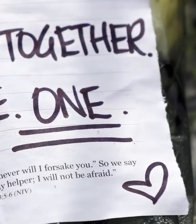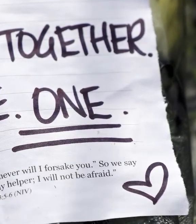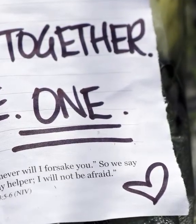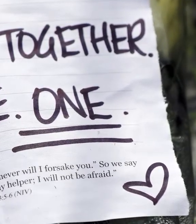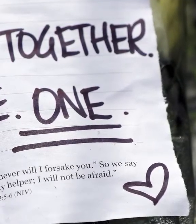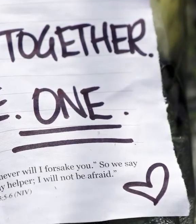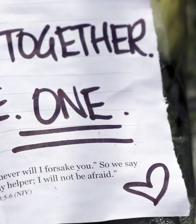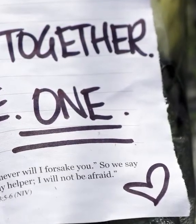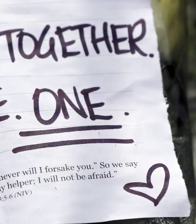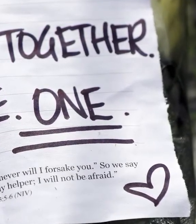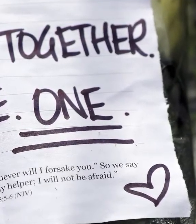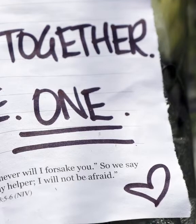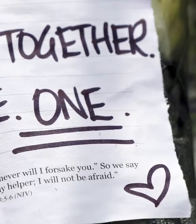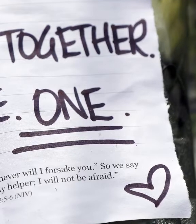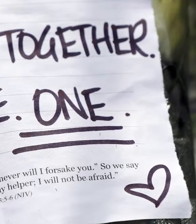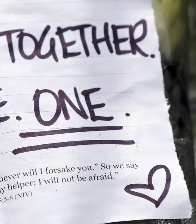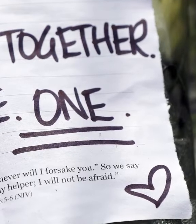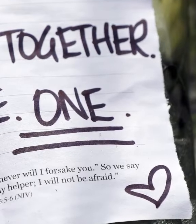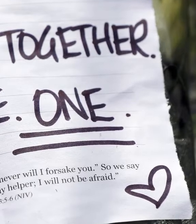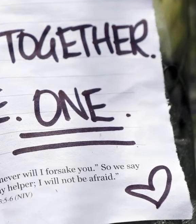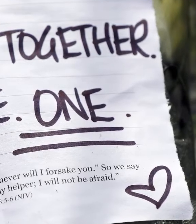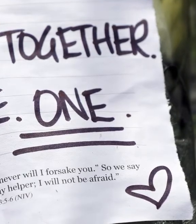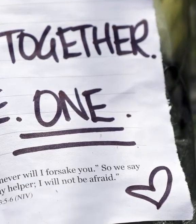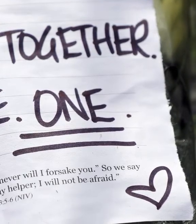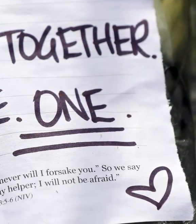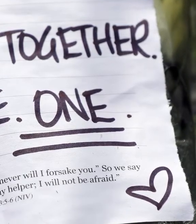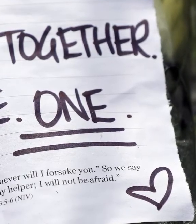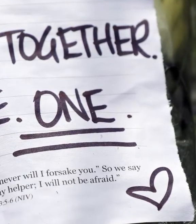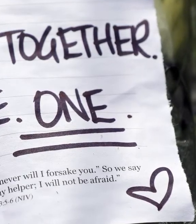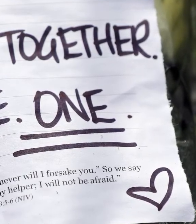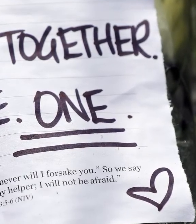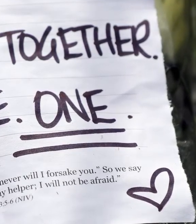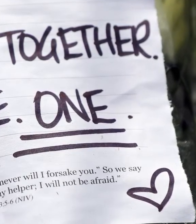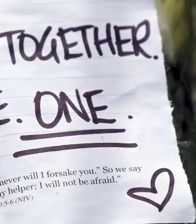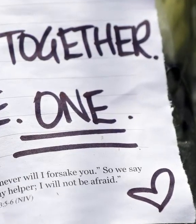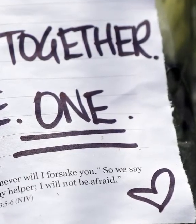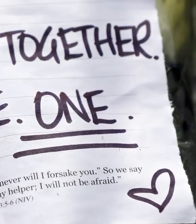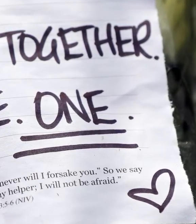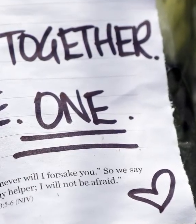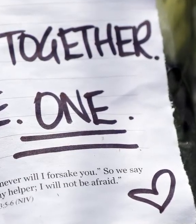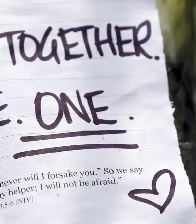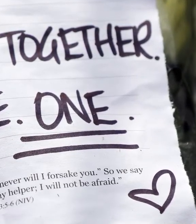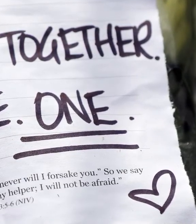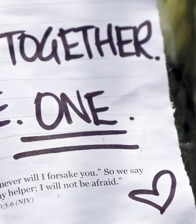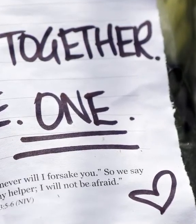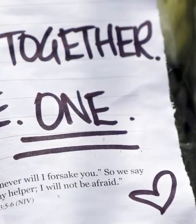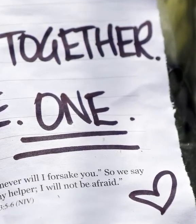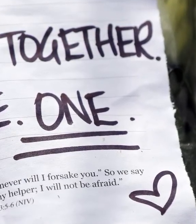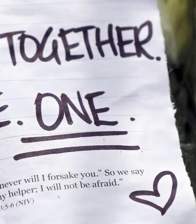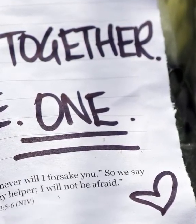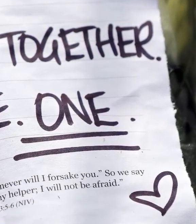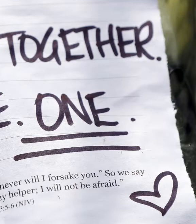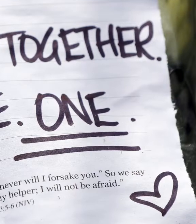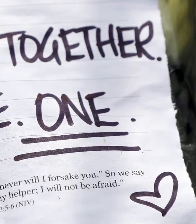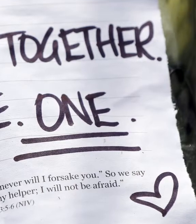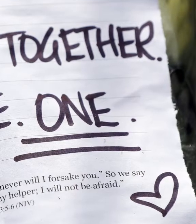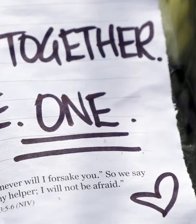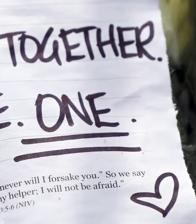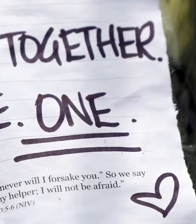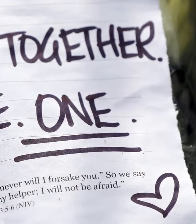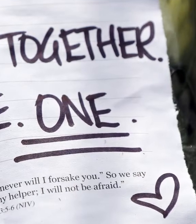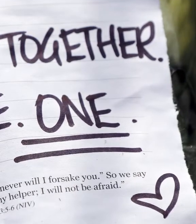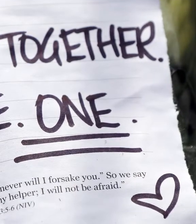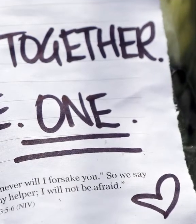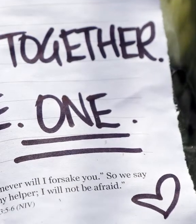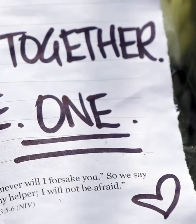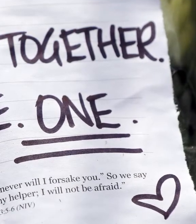like one-off grants for food payments. It will also be working with individuals and families to consider ongoing needs, such as